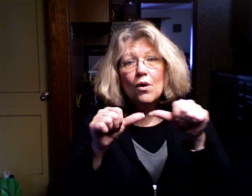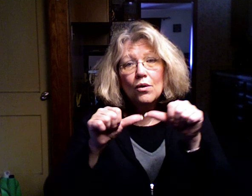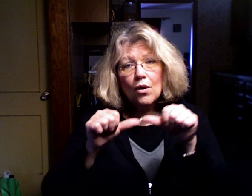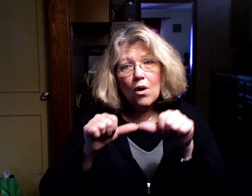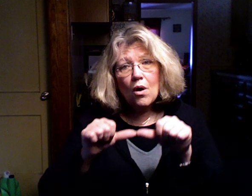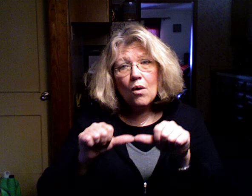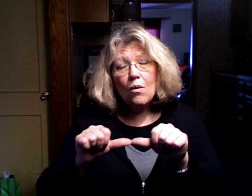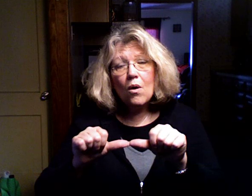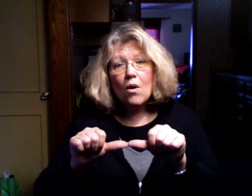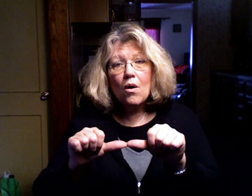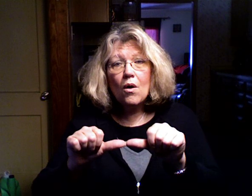go home